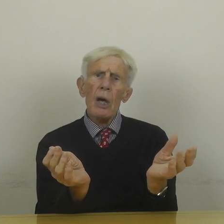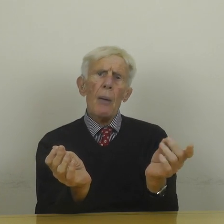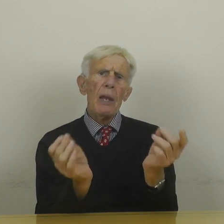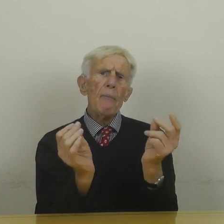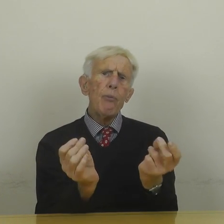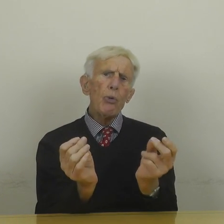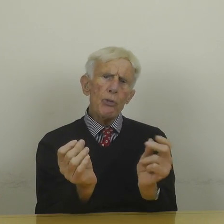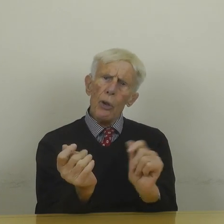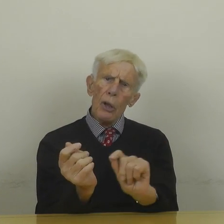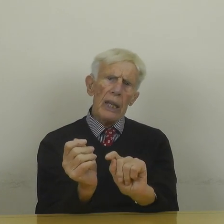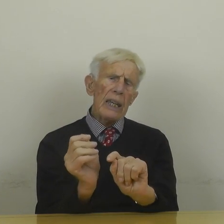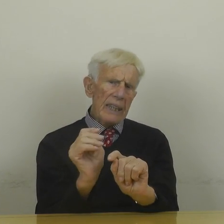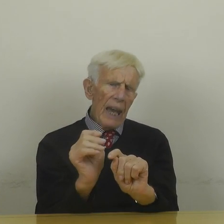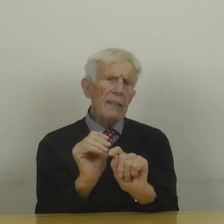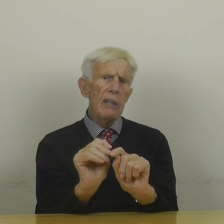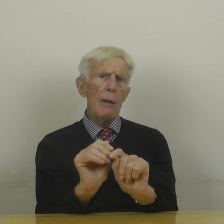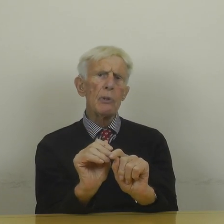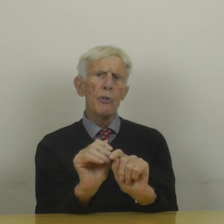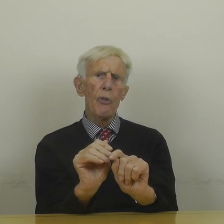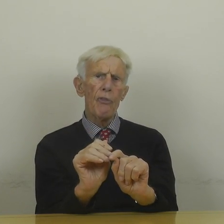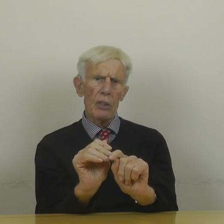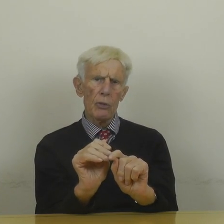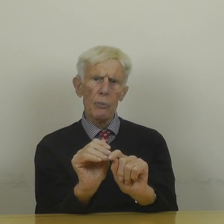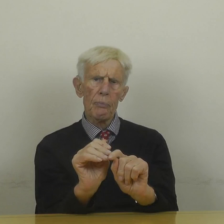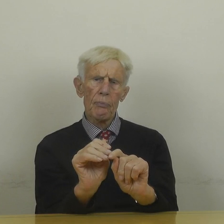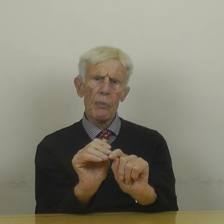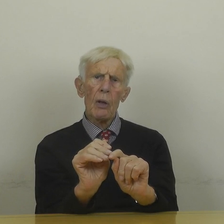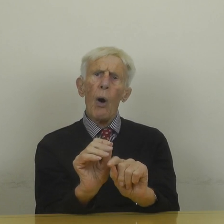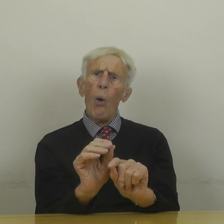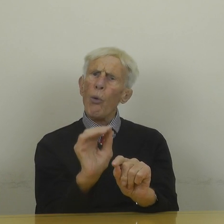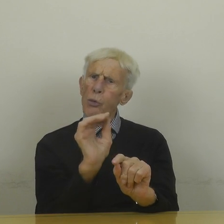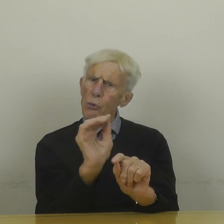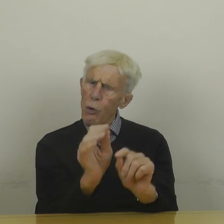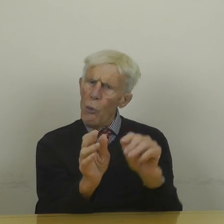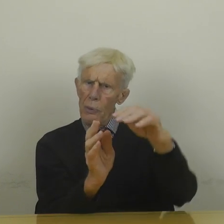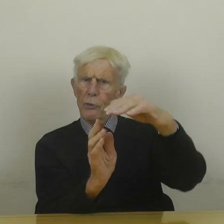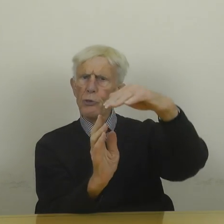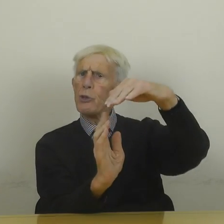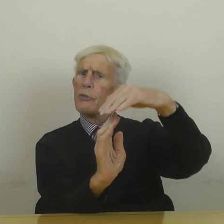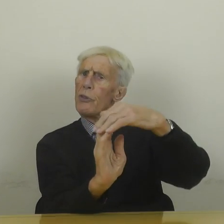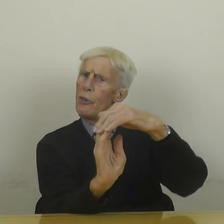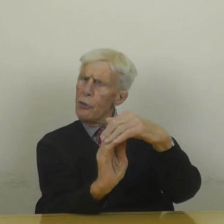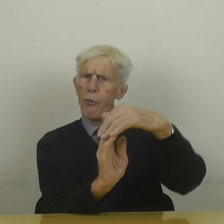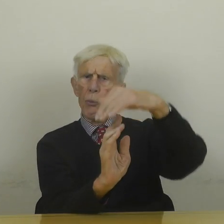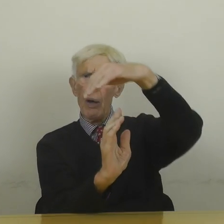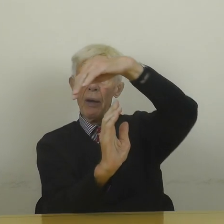but unfortunately it can damage the face. Orthodontists treat this a different way.